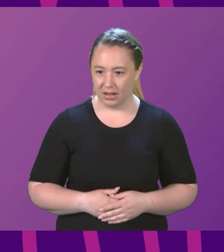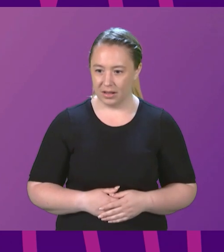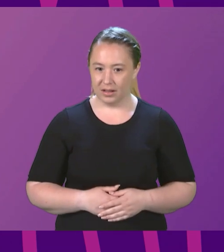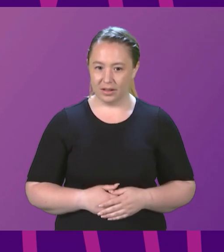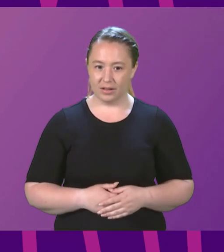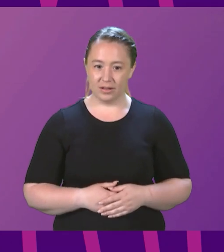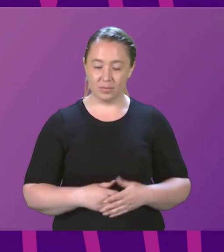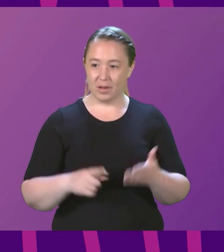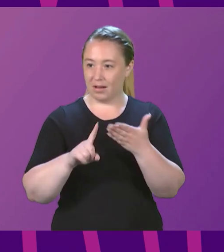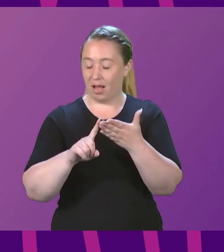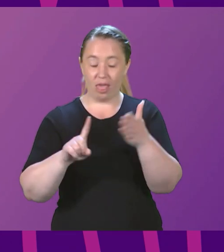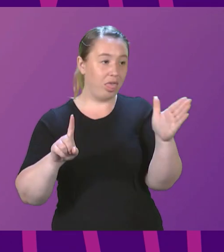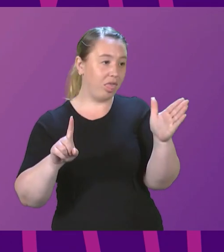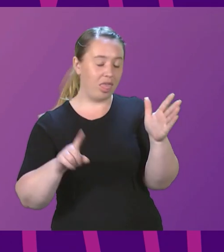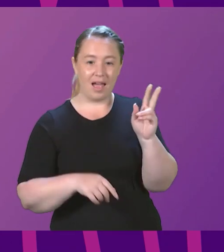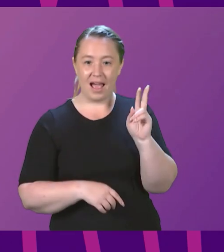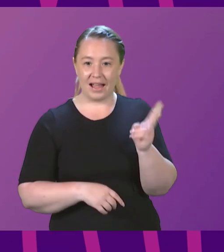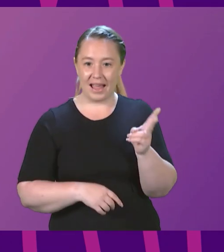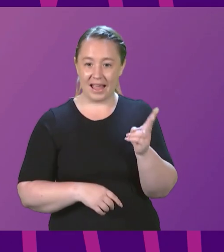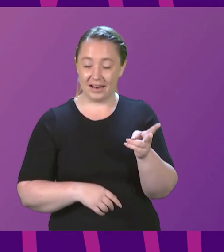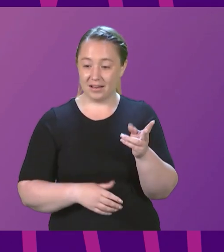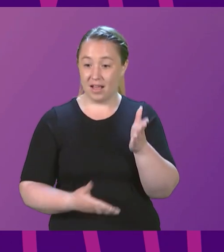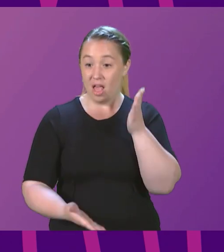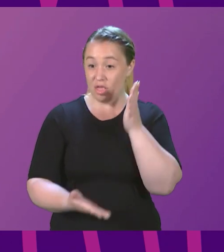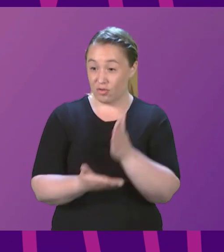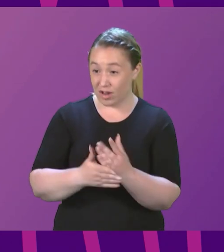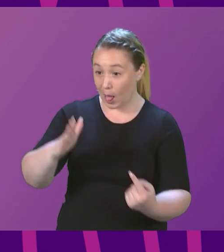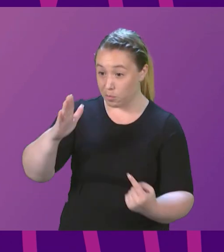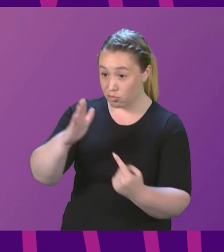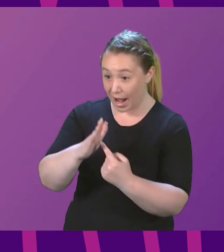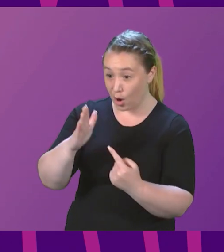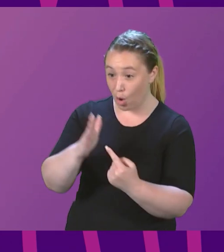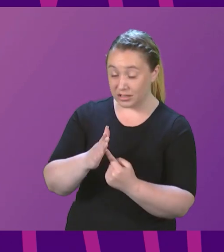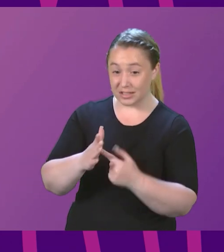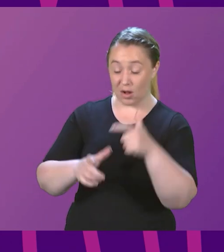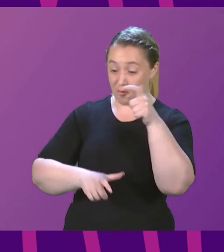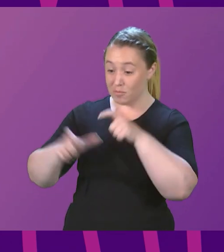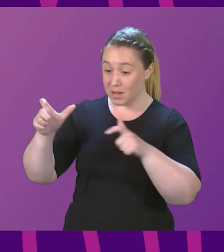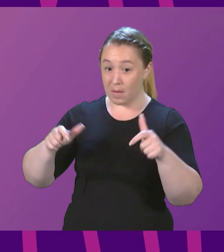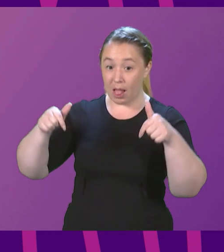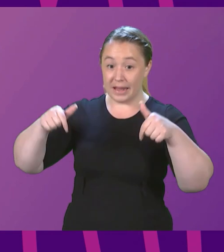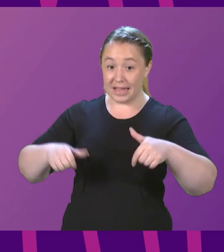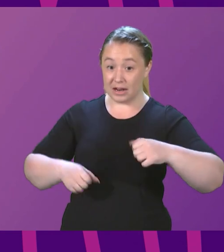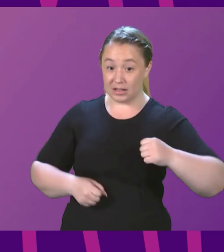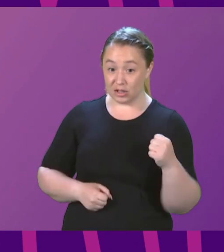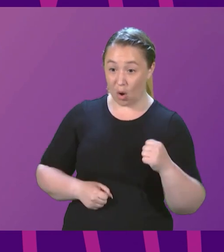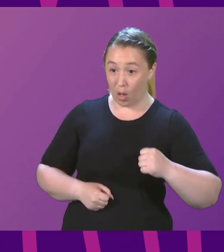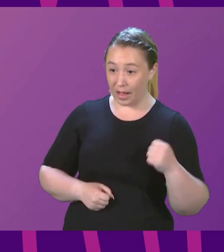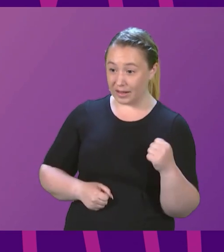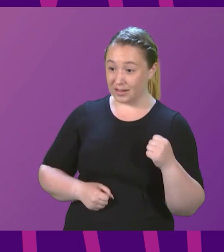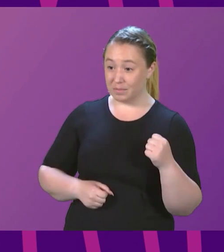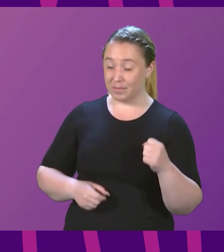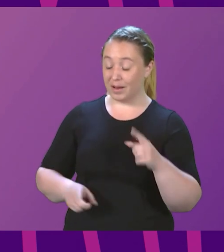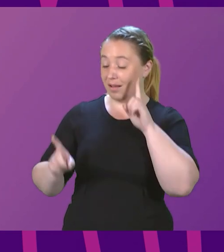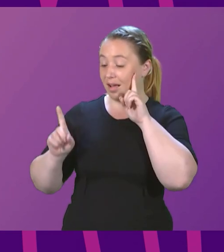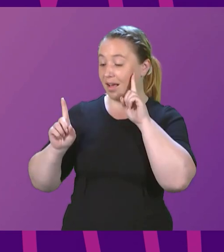ball once more. The real priorities of people across Scotland are on the back burner.